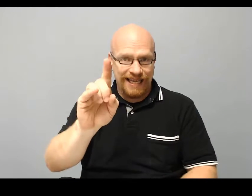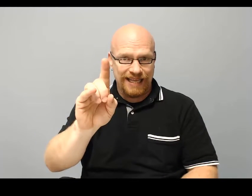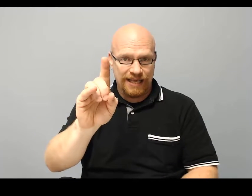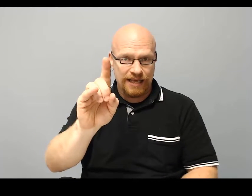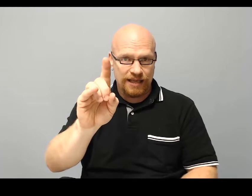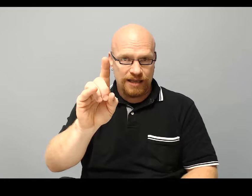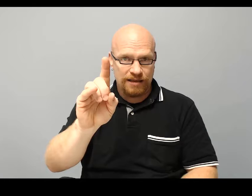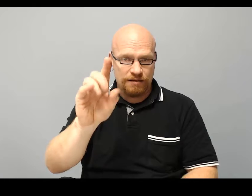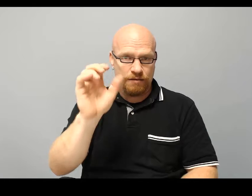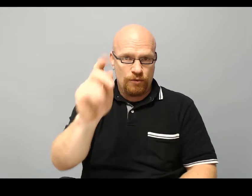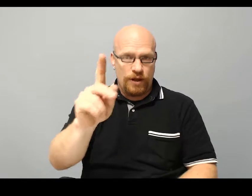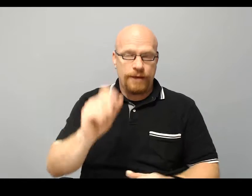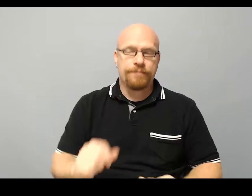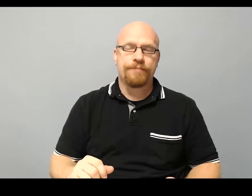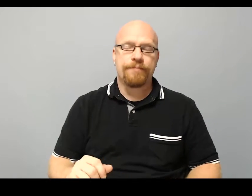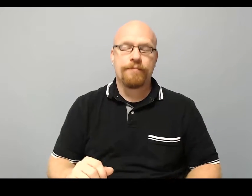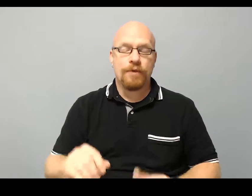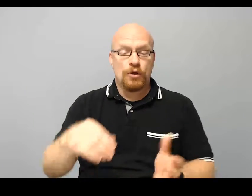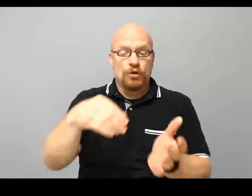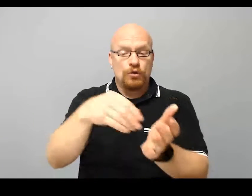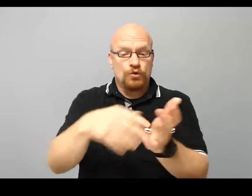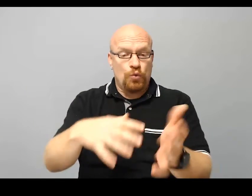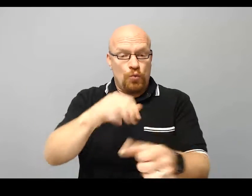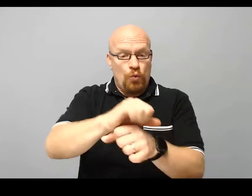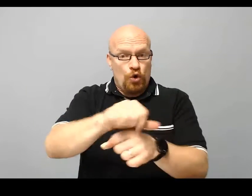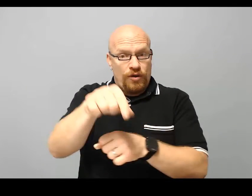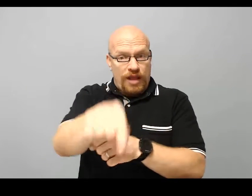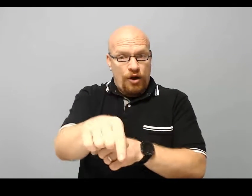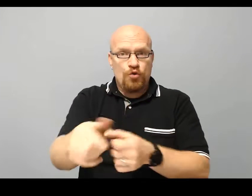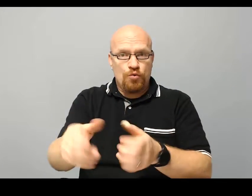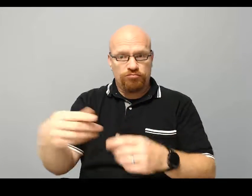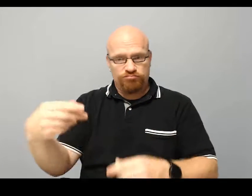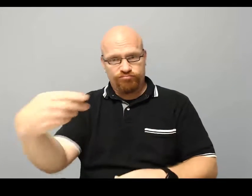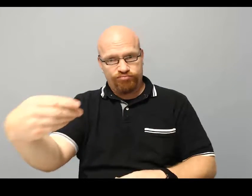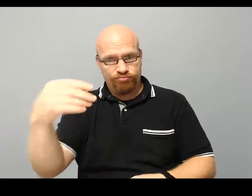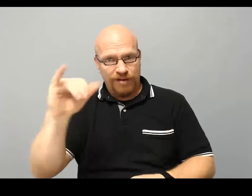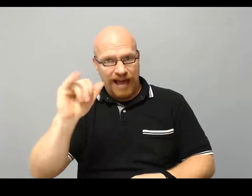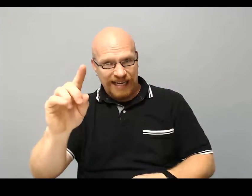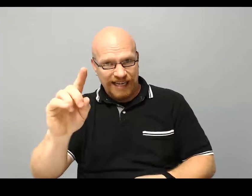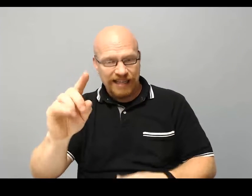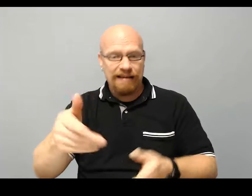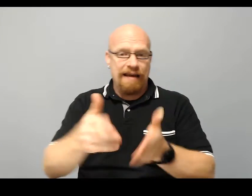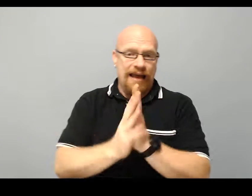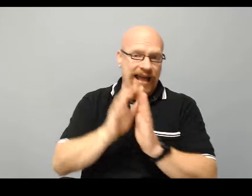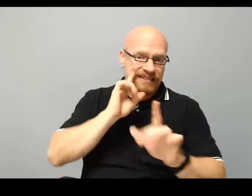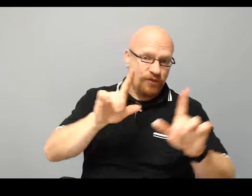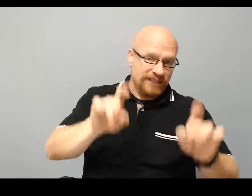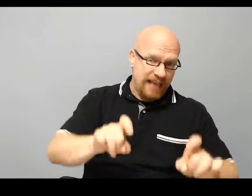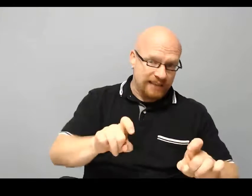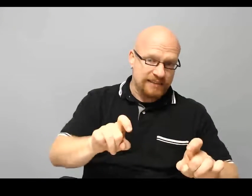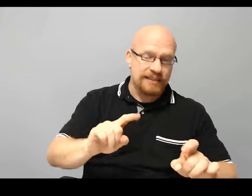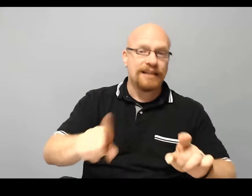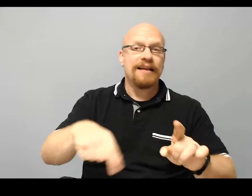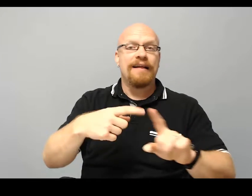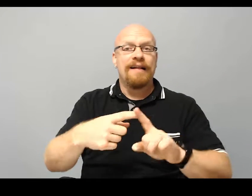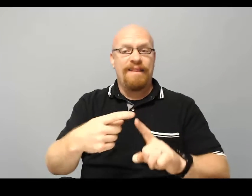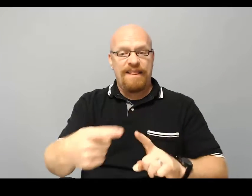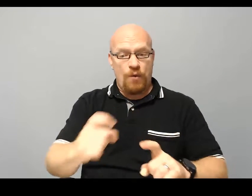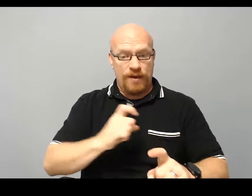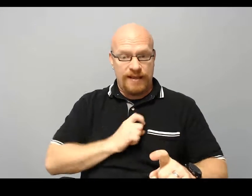Okay? So, you look there, you ID, ask the test, then they'll give